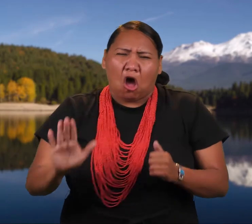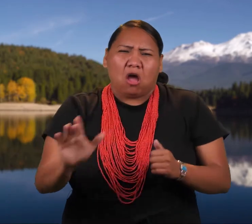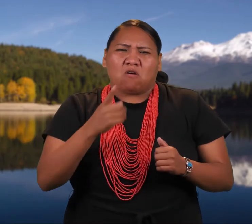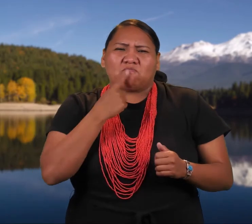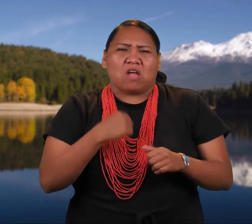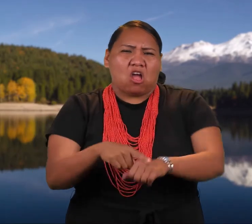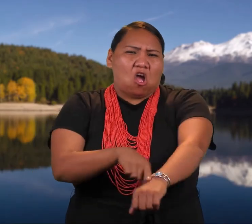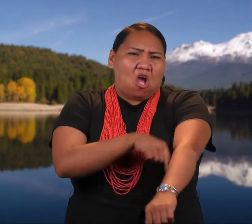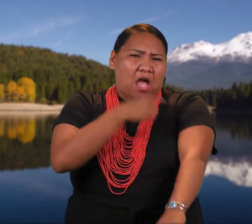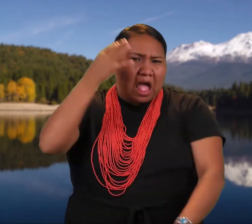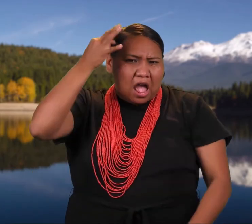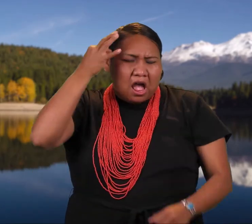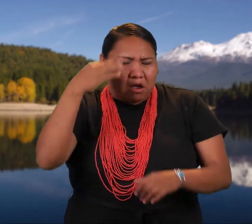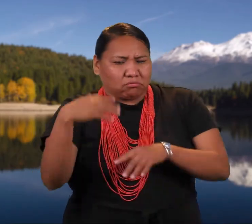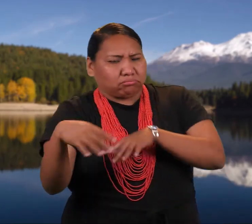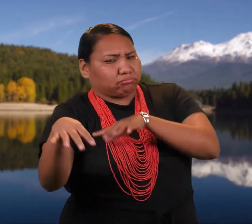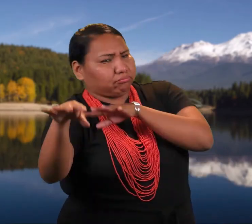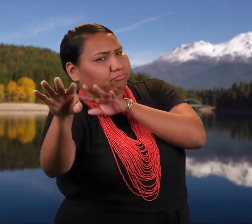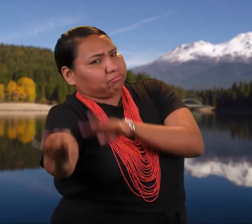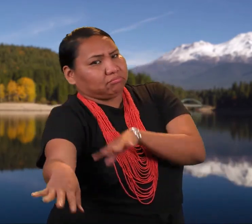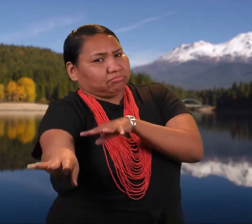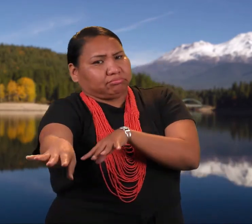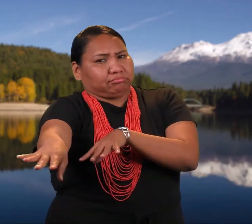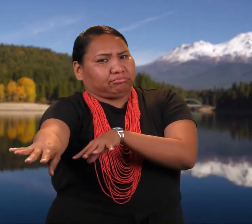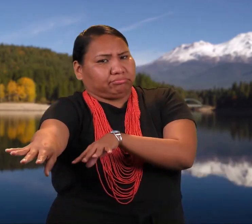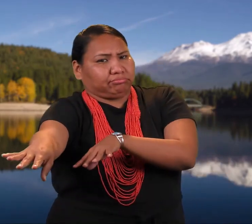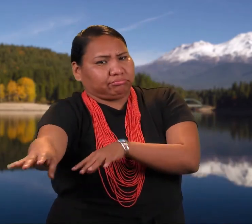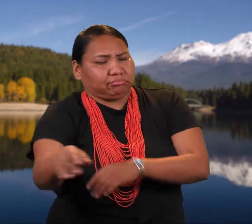snow line, her long red hair trailing over the snow.